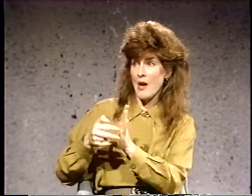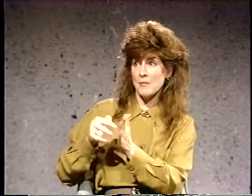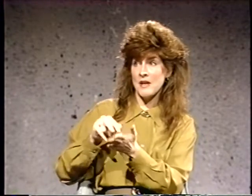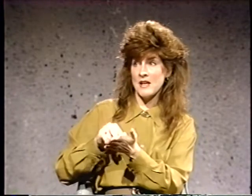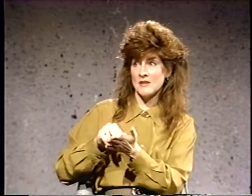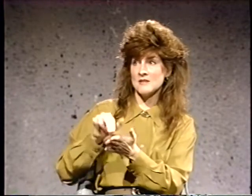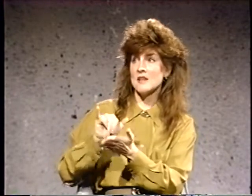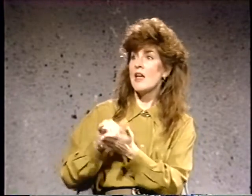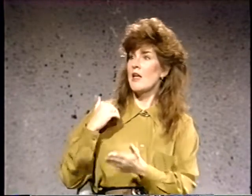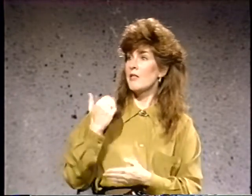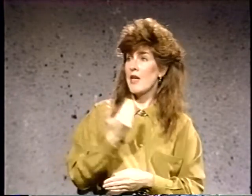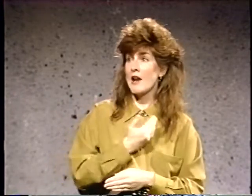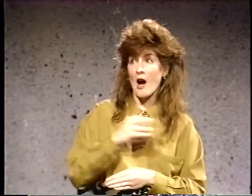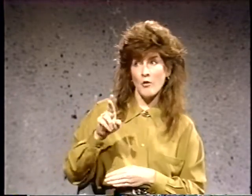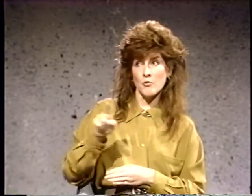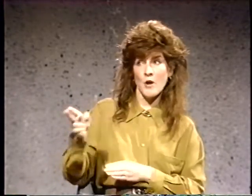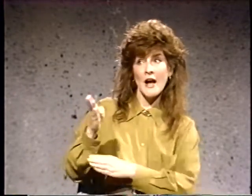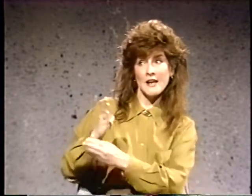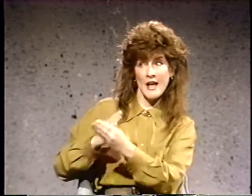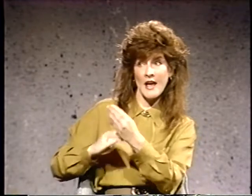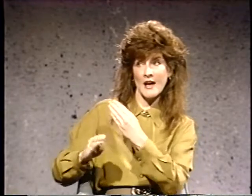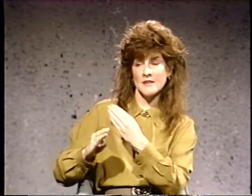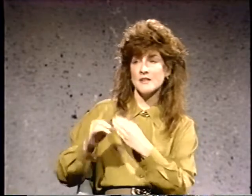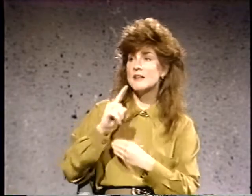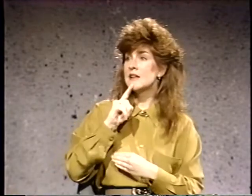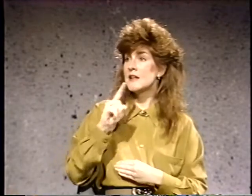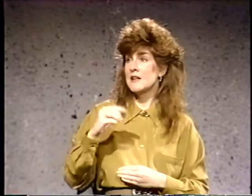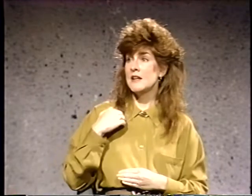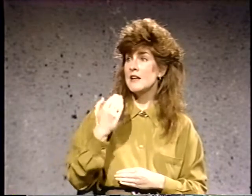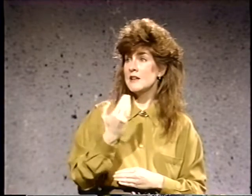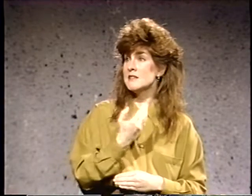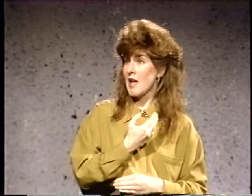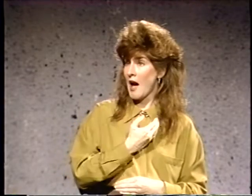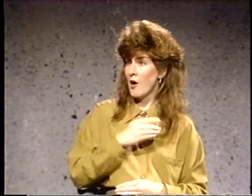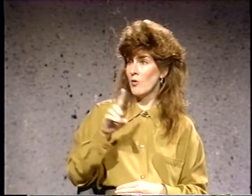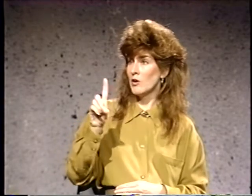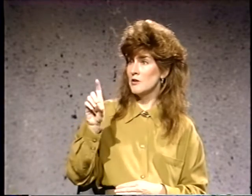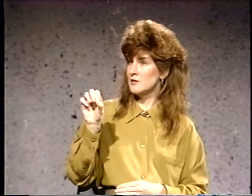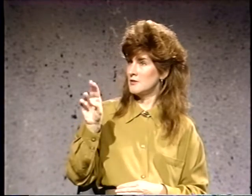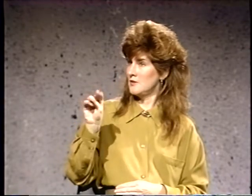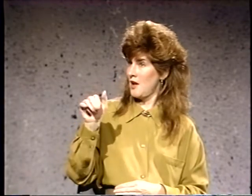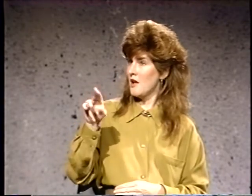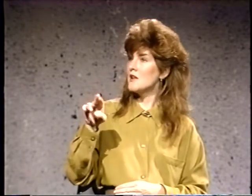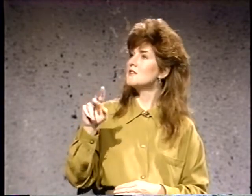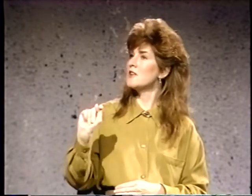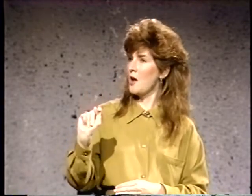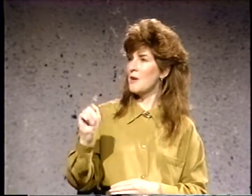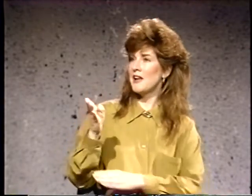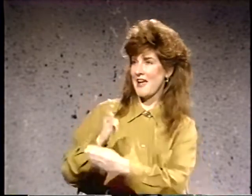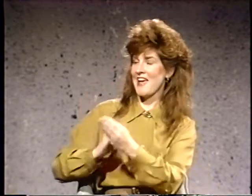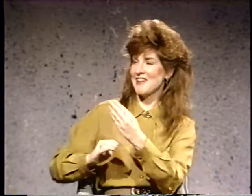means that our right hand is our dominant hand,